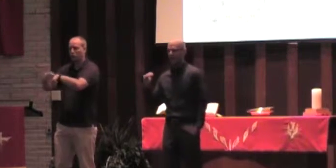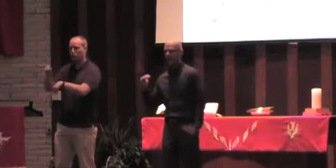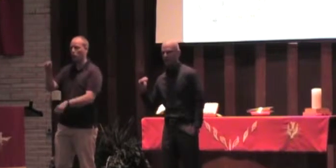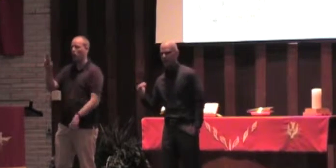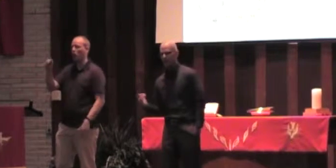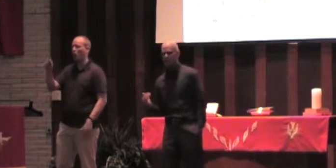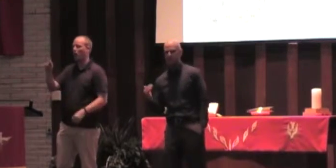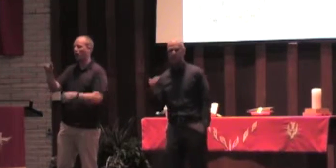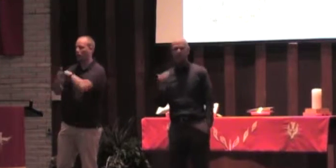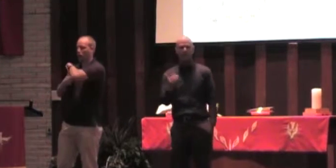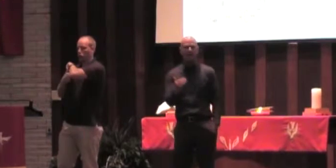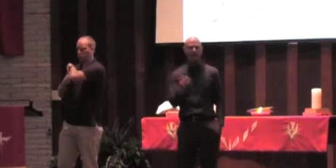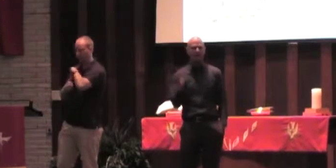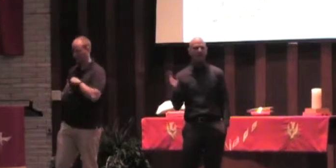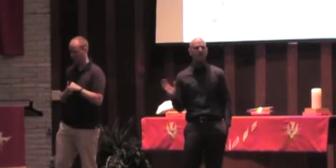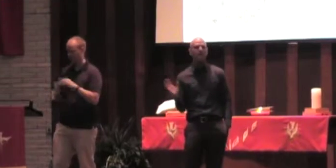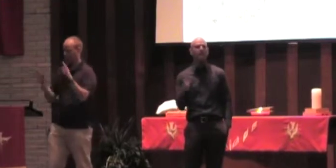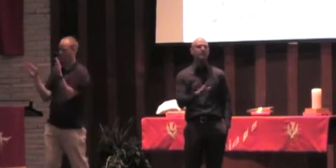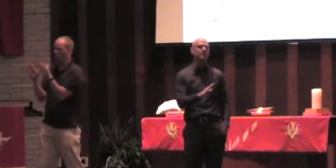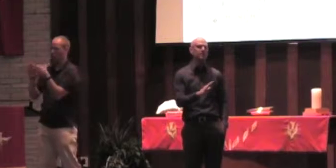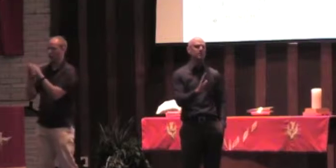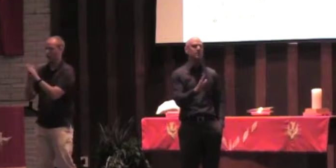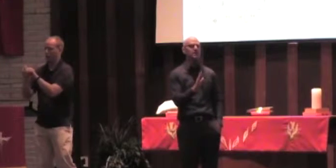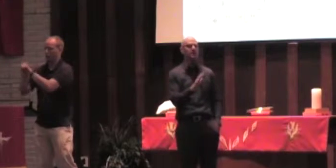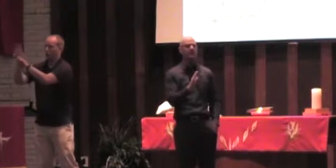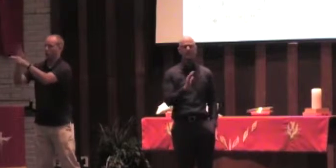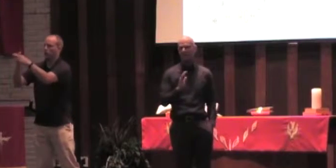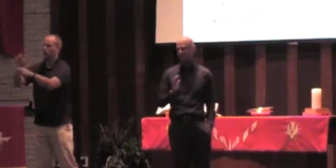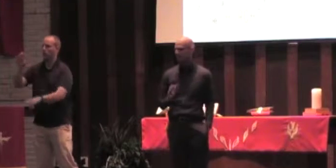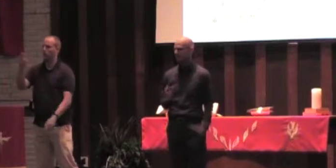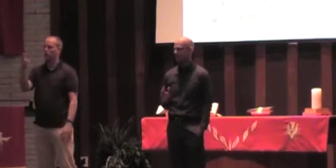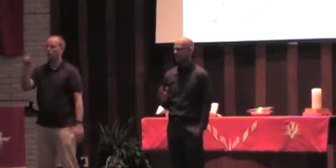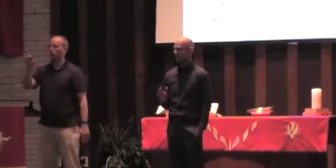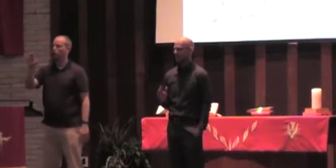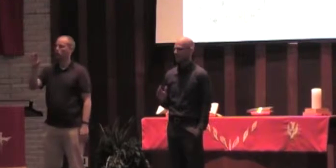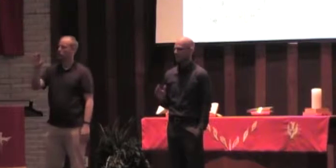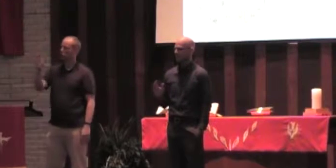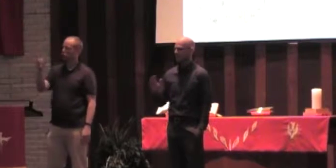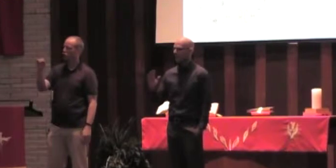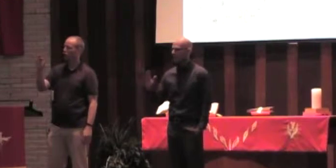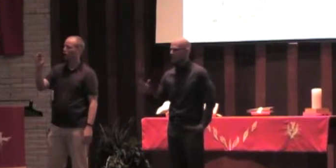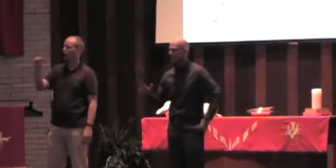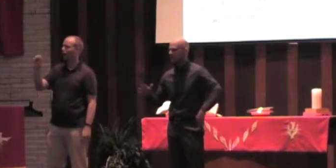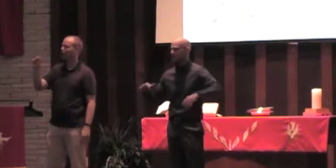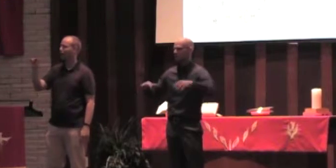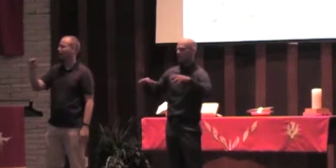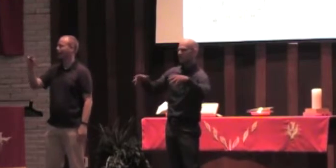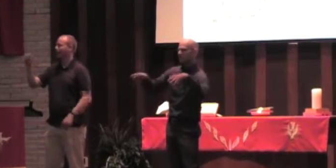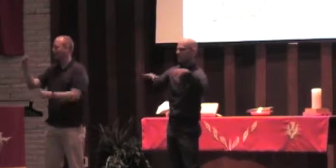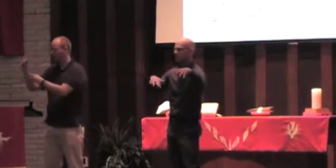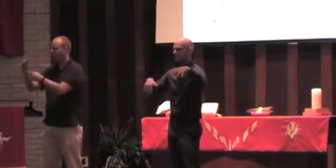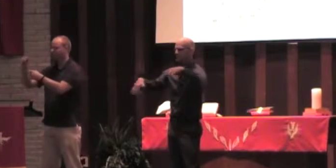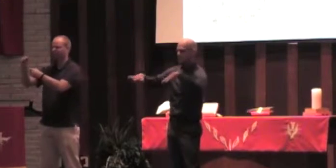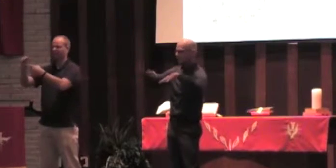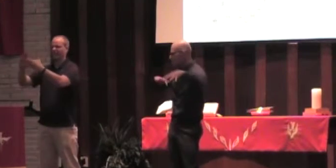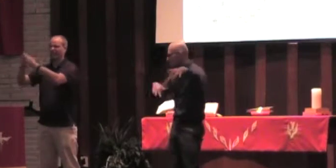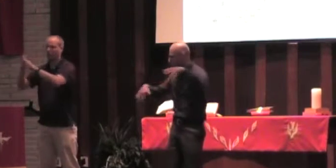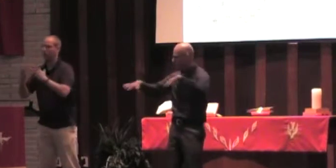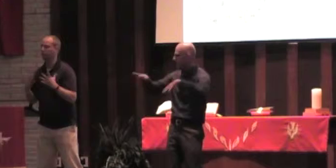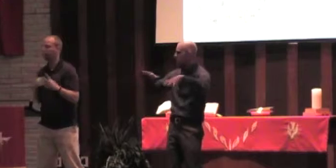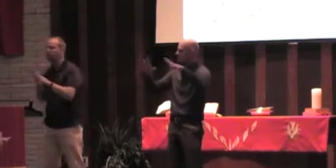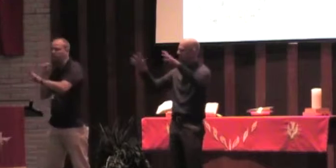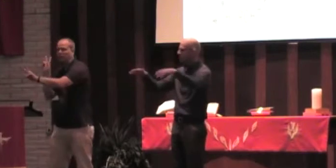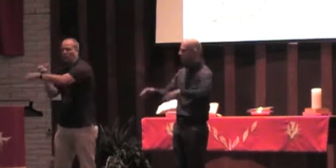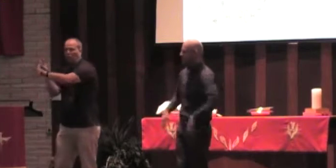And I went to this little town up in the mountains called Chi Chi Castaneda. And it was there, you know, and was doing some